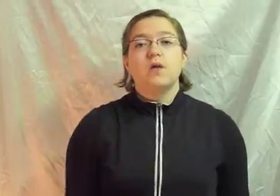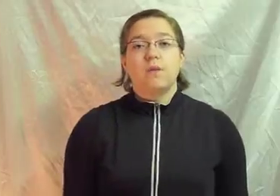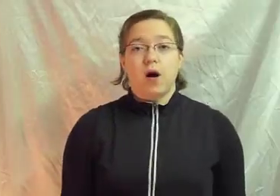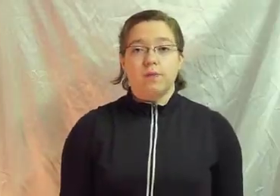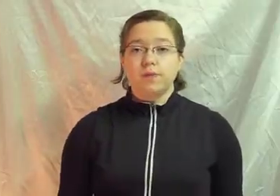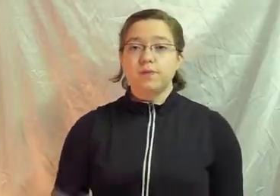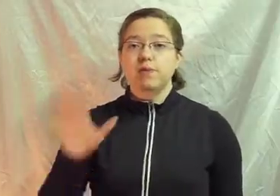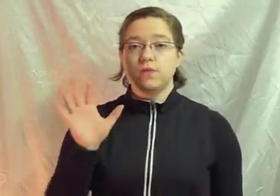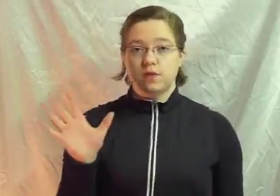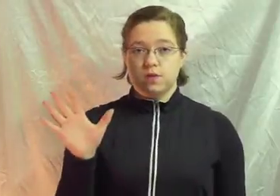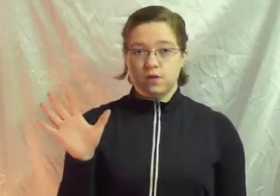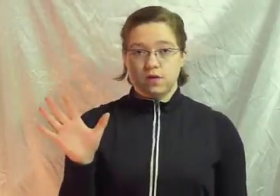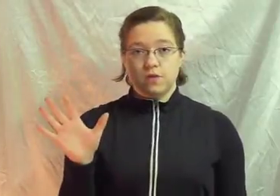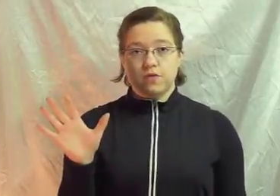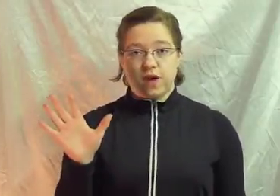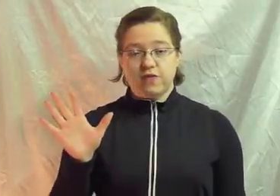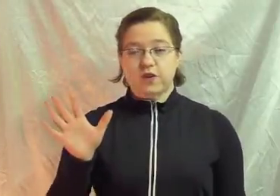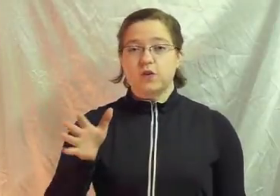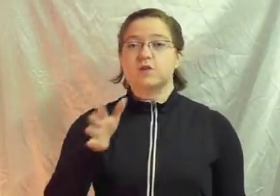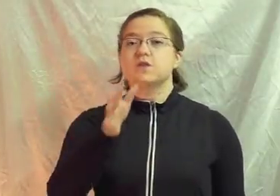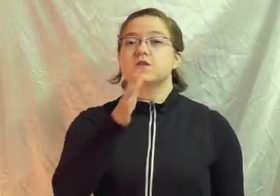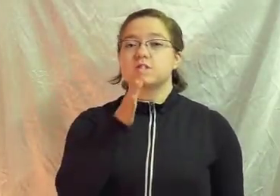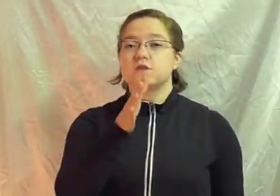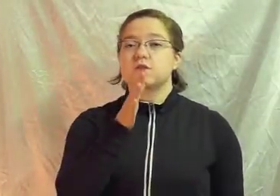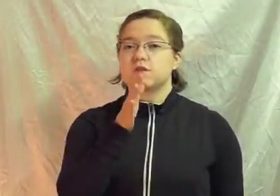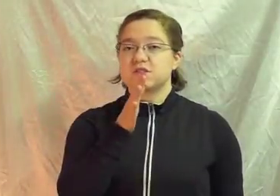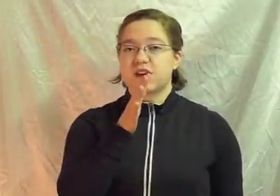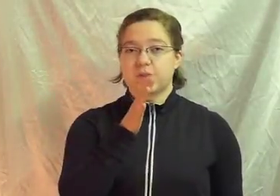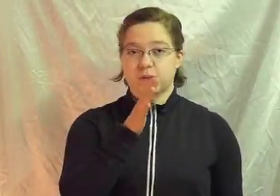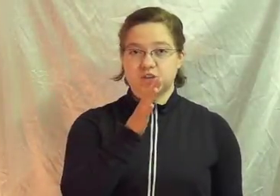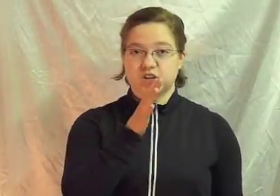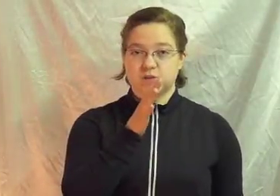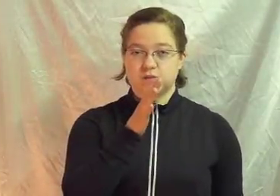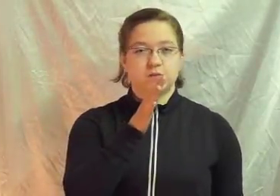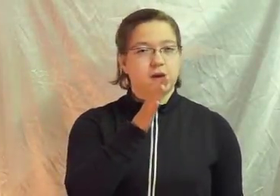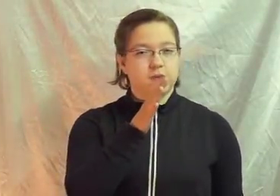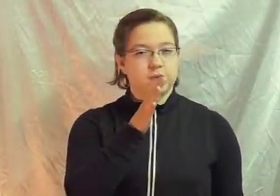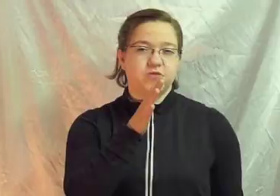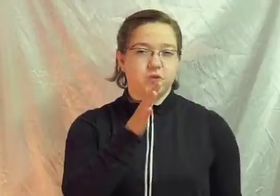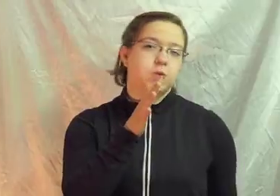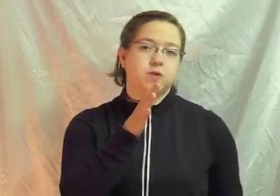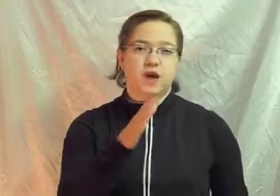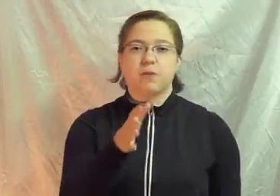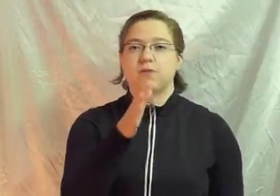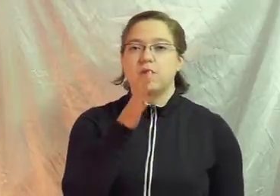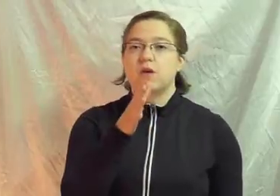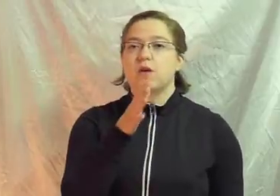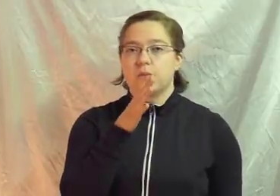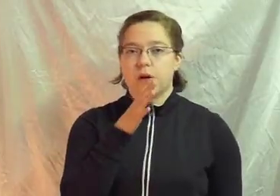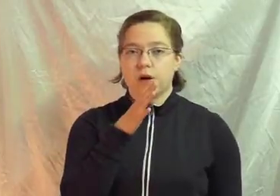Mom Five fingers Tap on the chin Two or three taps Mom